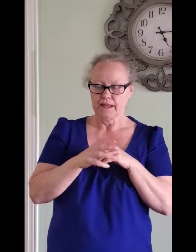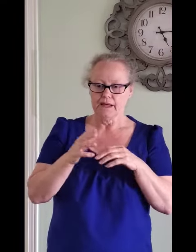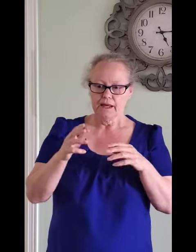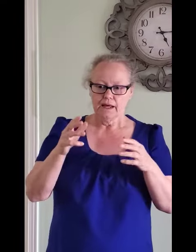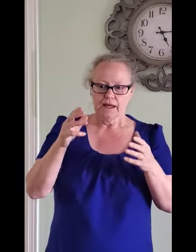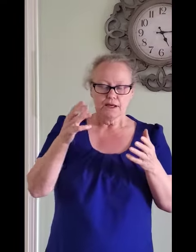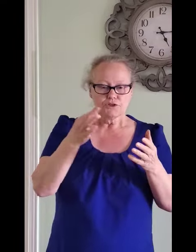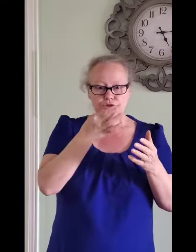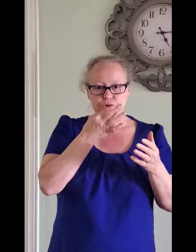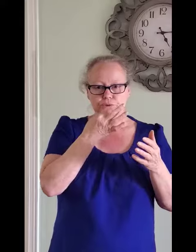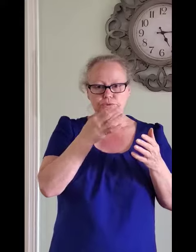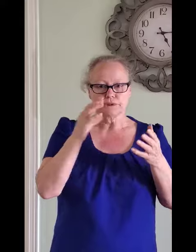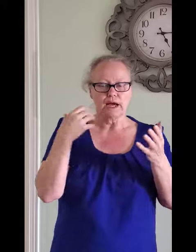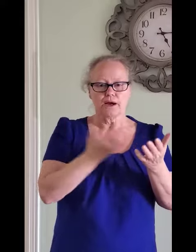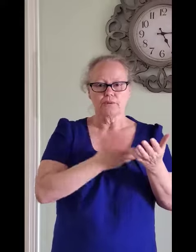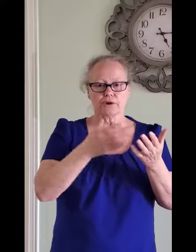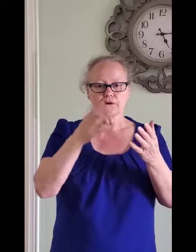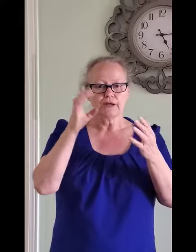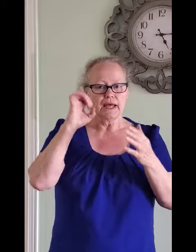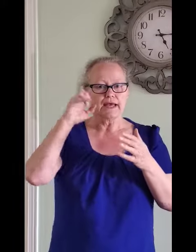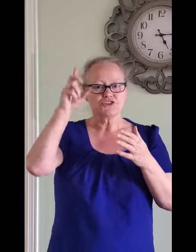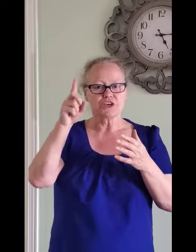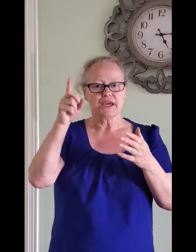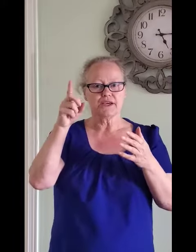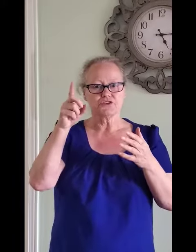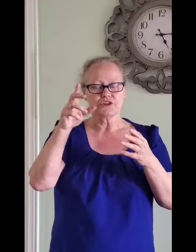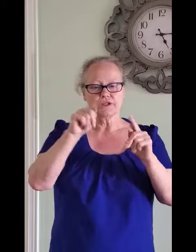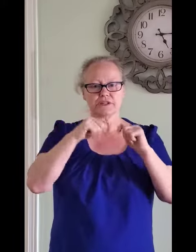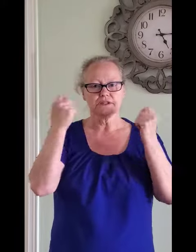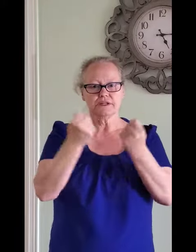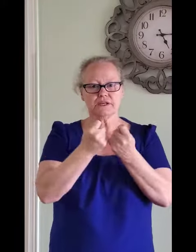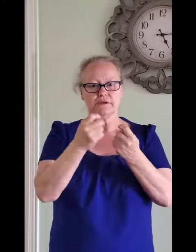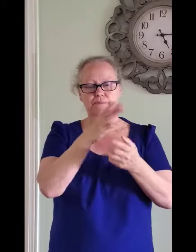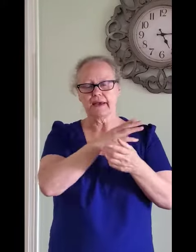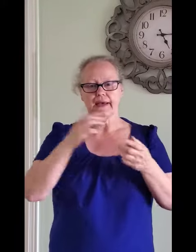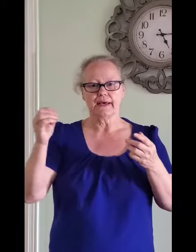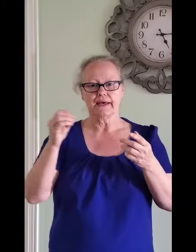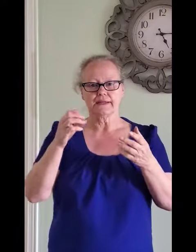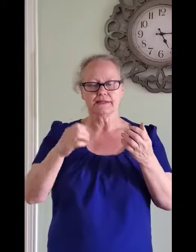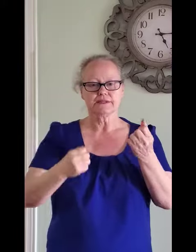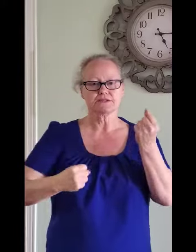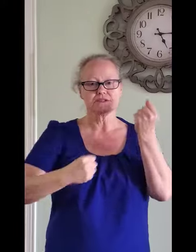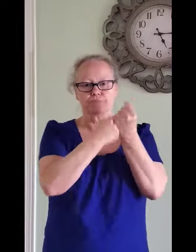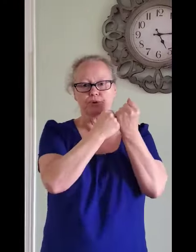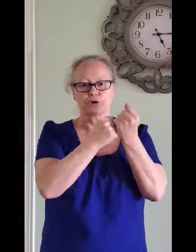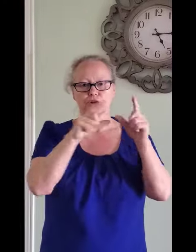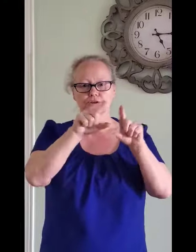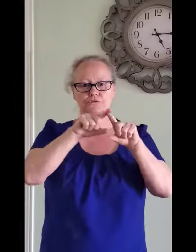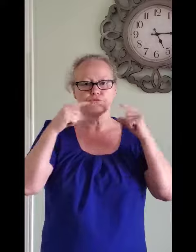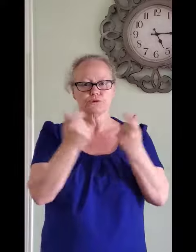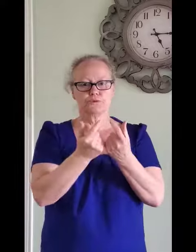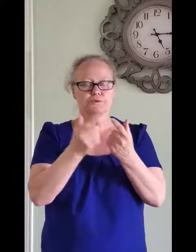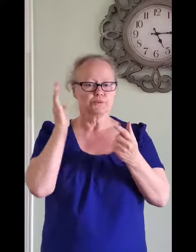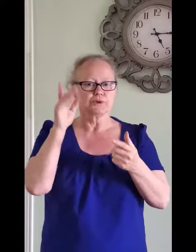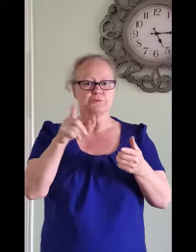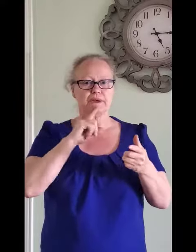Soon, our education team and support groups will be